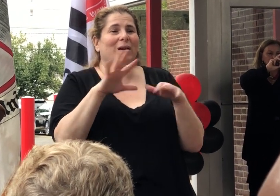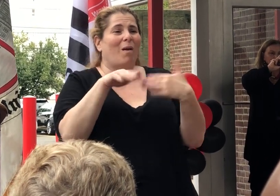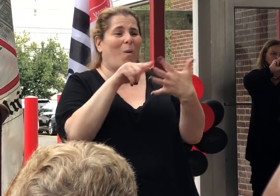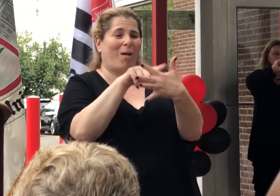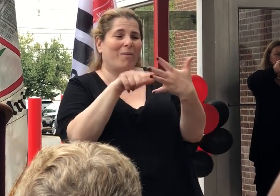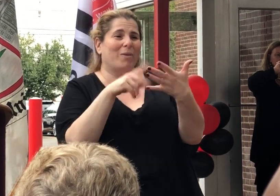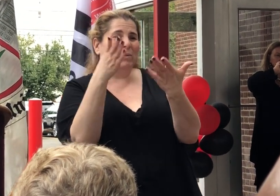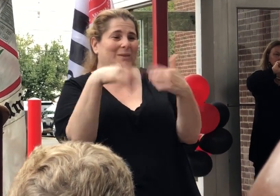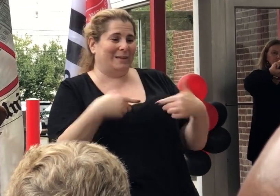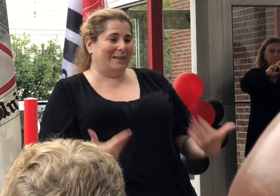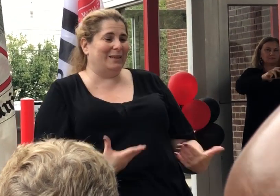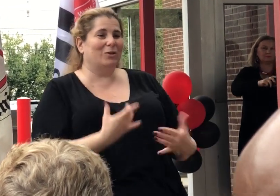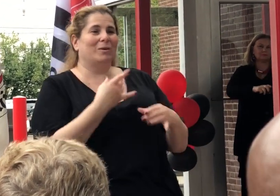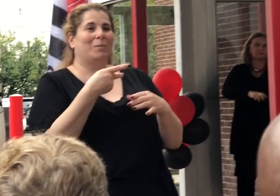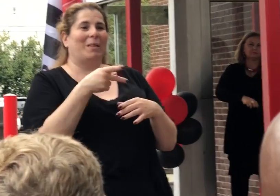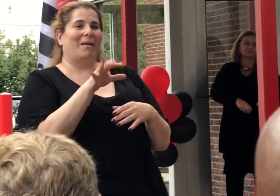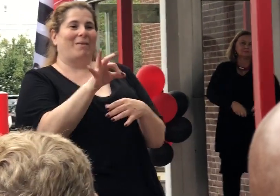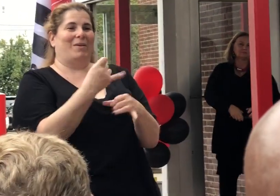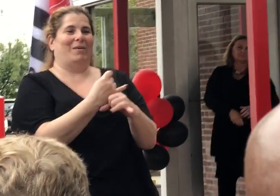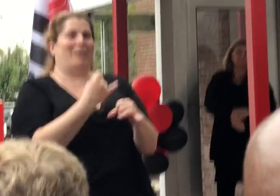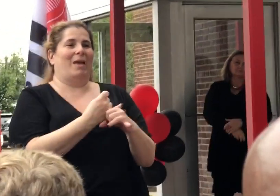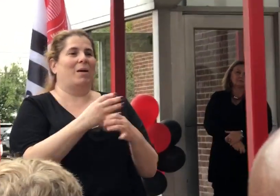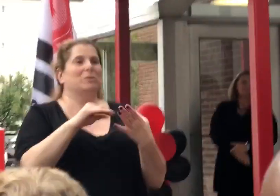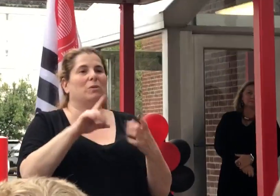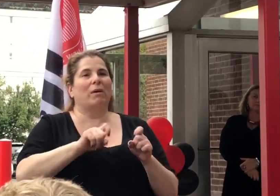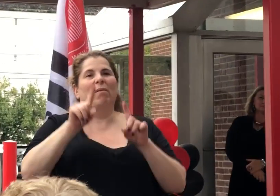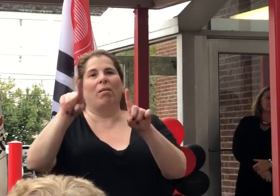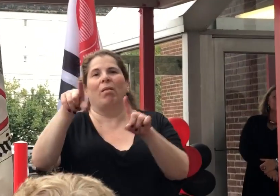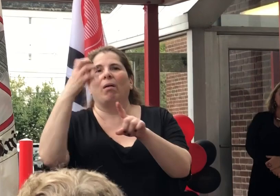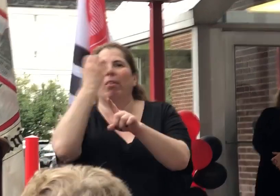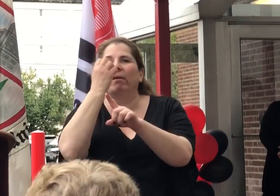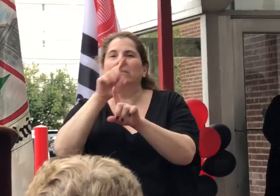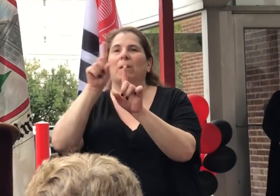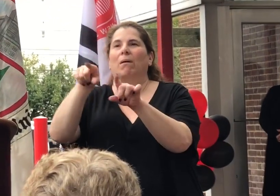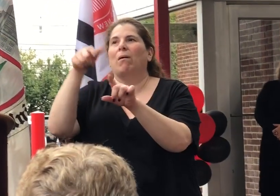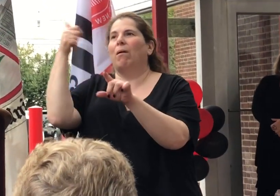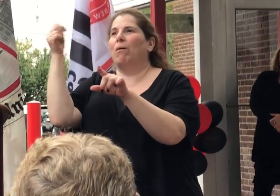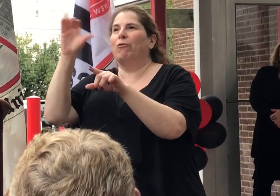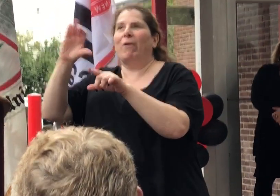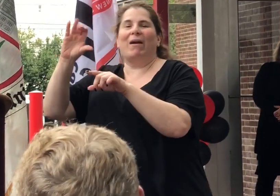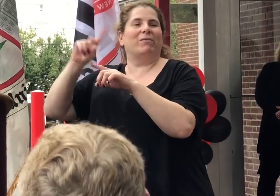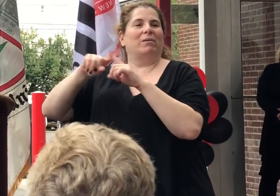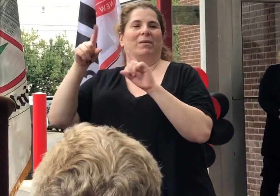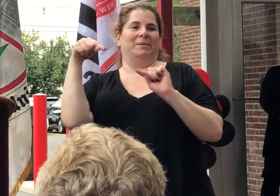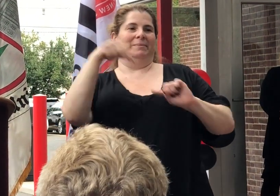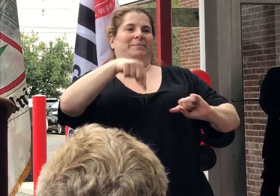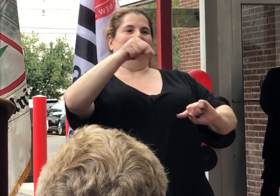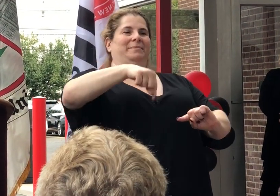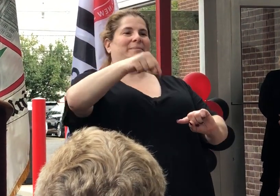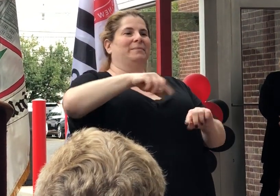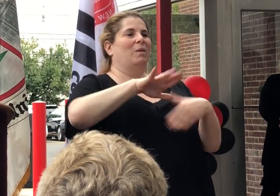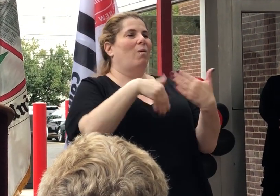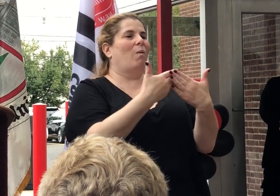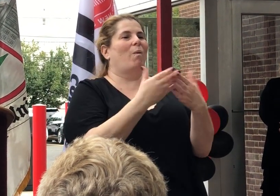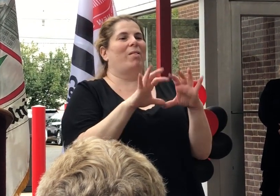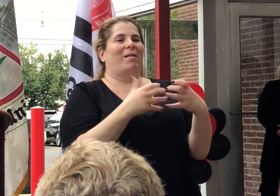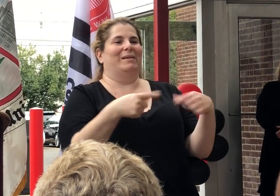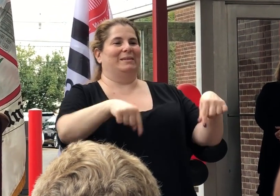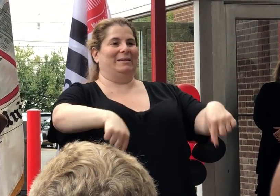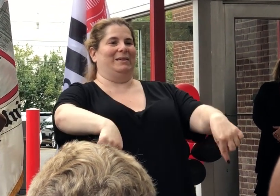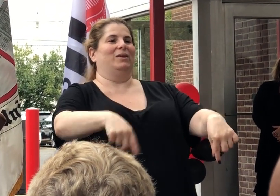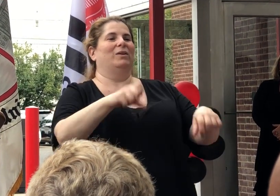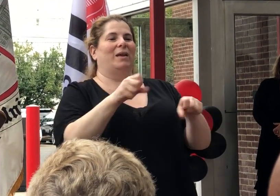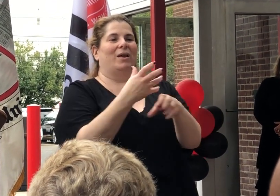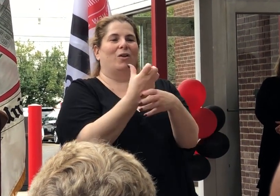Campus. Students don't have to go to Elizabeth for some classes or Cranford for some classes. You can get your